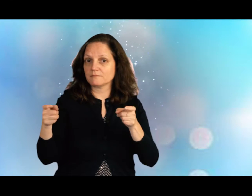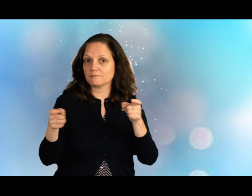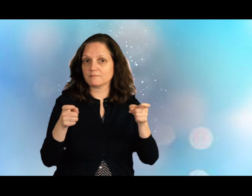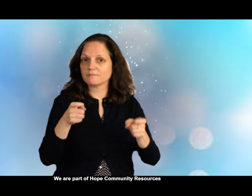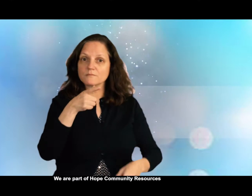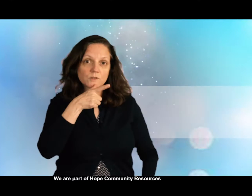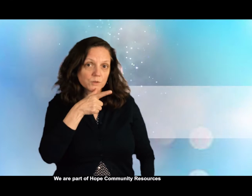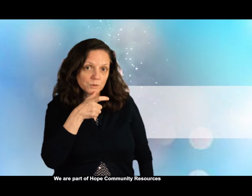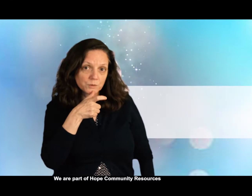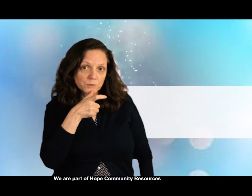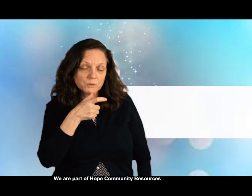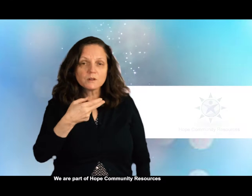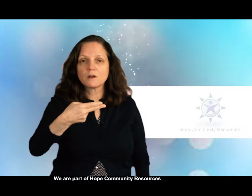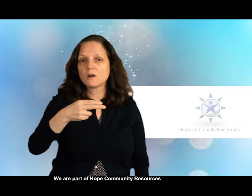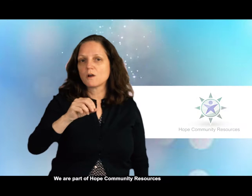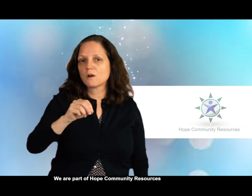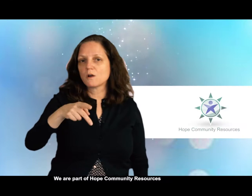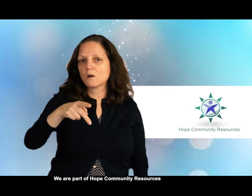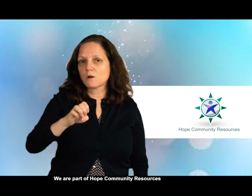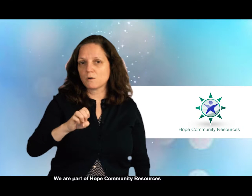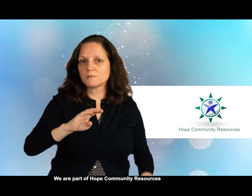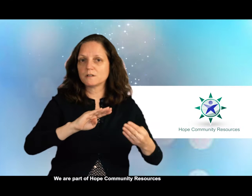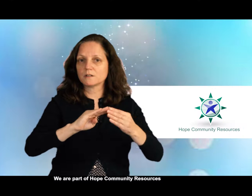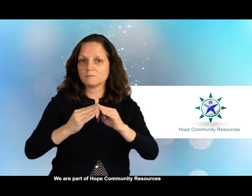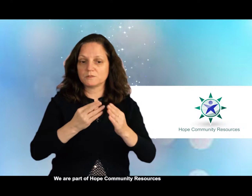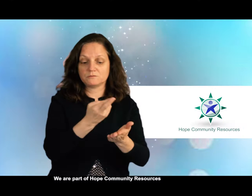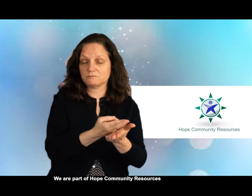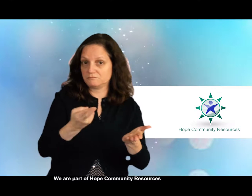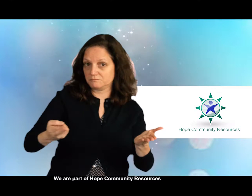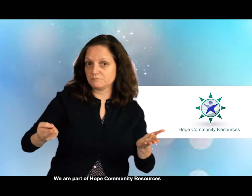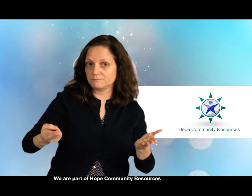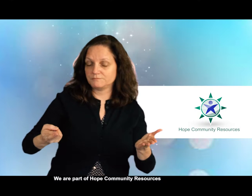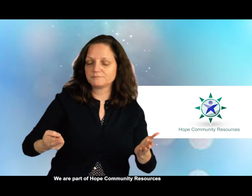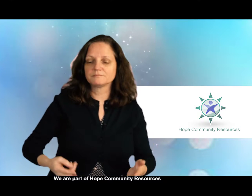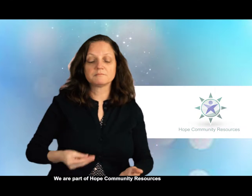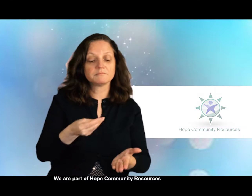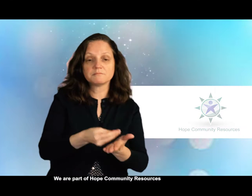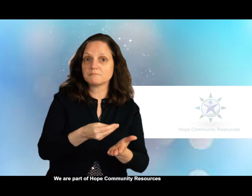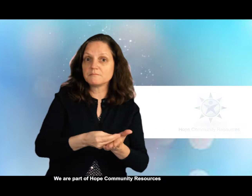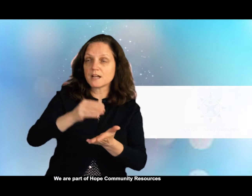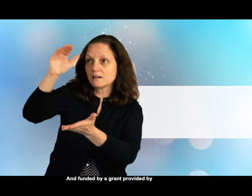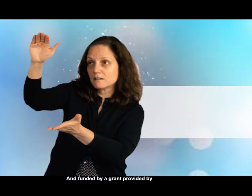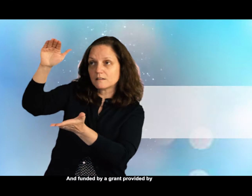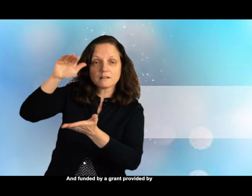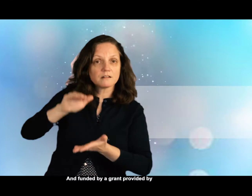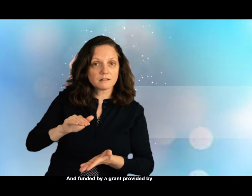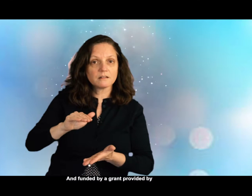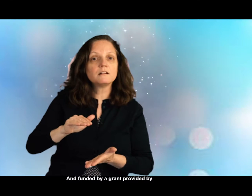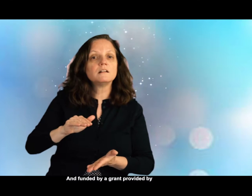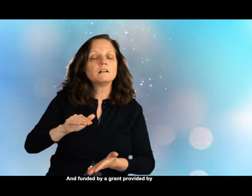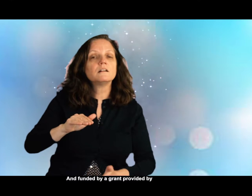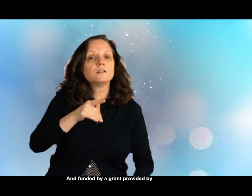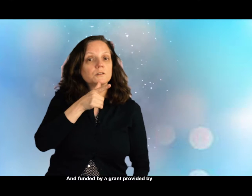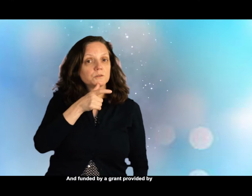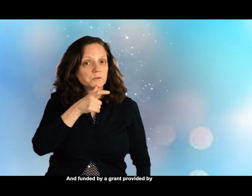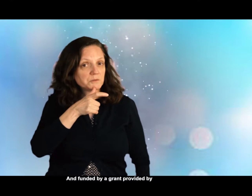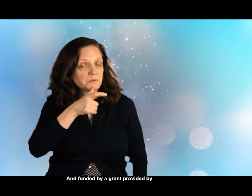We are part of Hope Community Resources and funded by a grant provided by